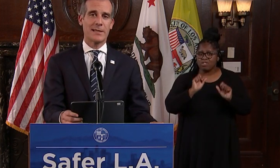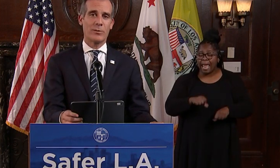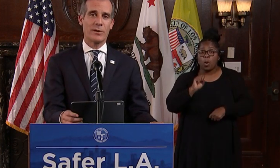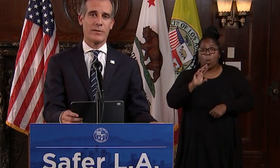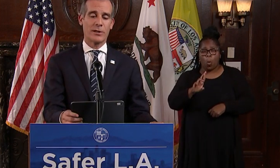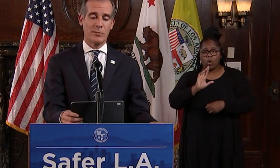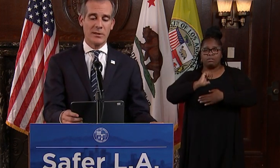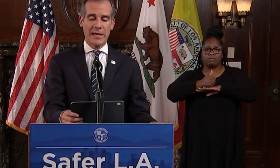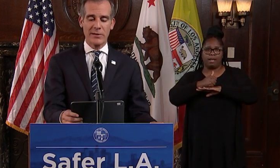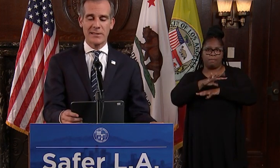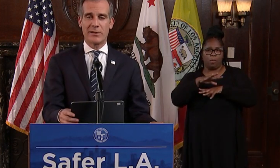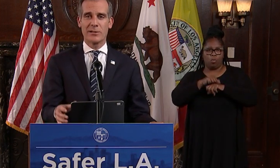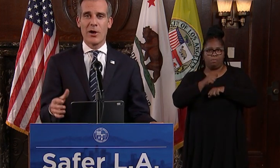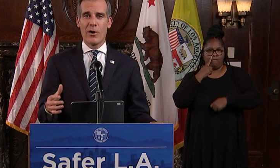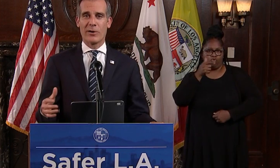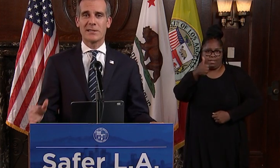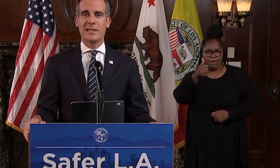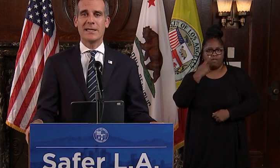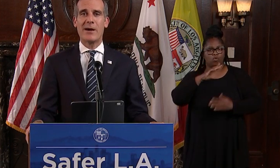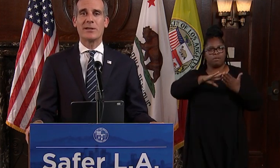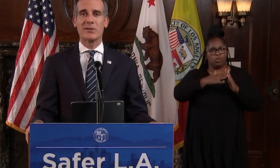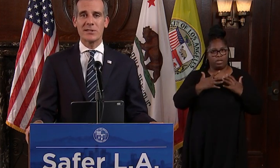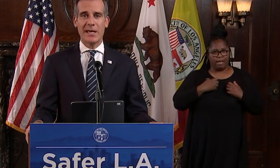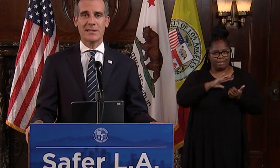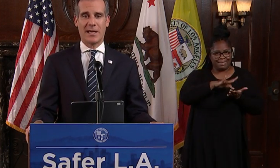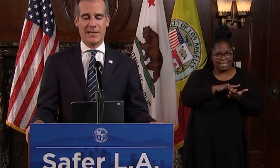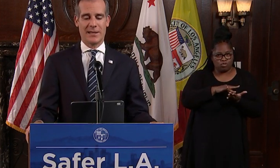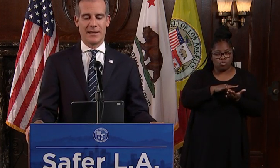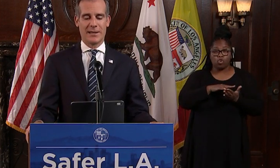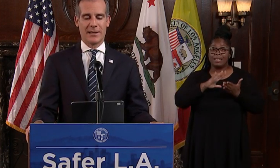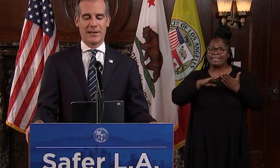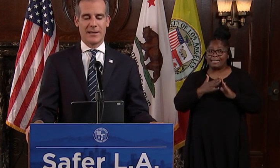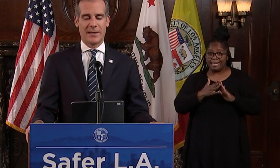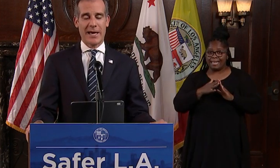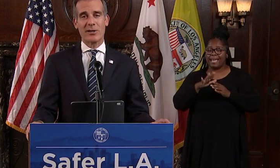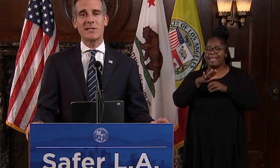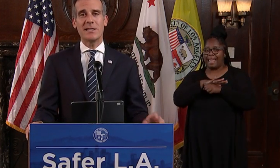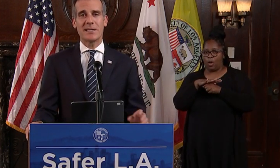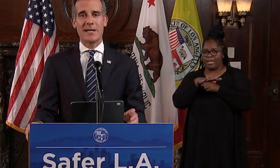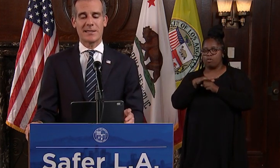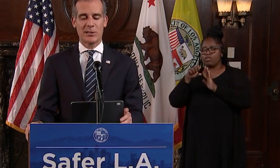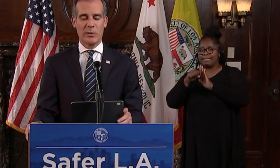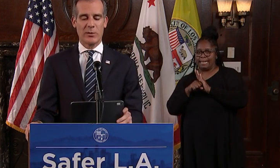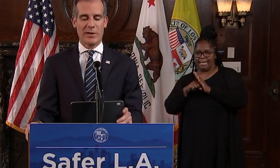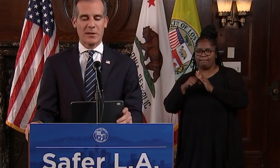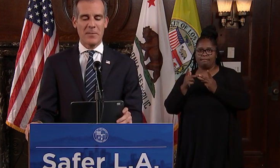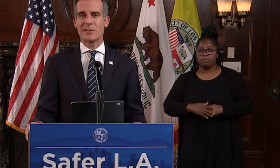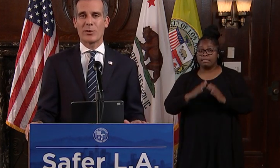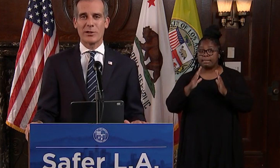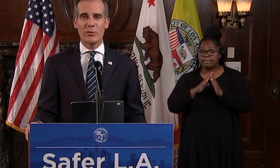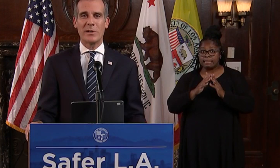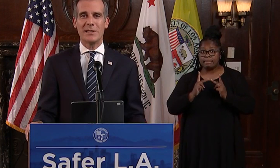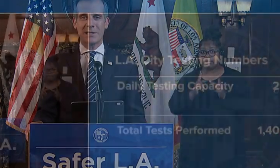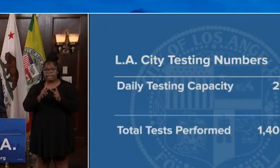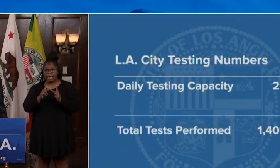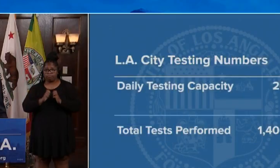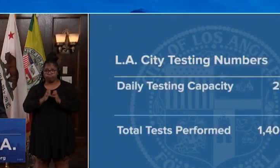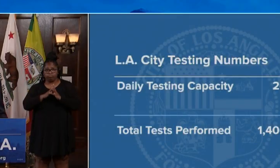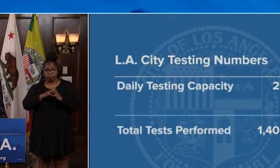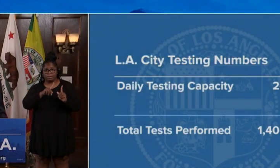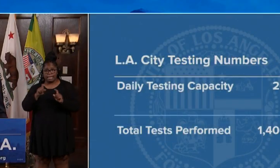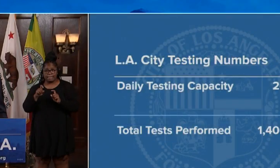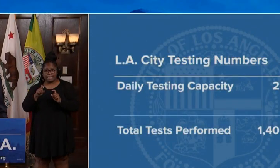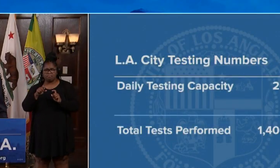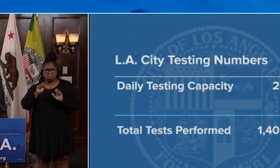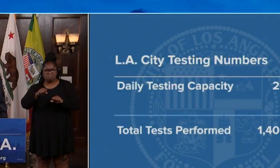a test at one of the community health centers or city, county or state site. At our city sites this week, we have a capacity of more than 20,000